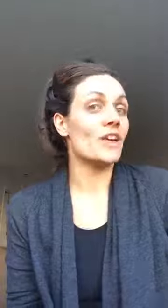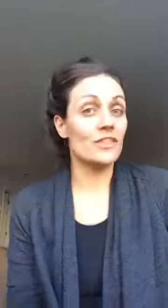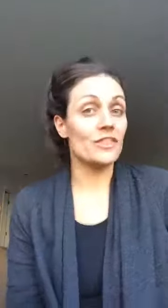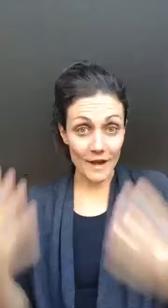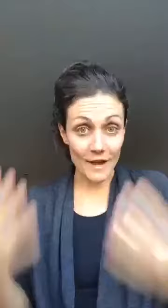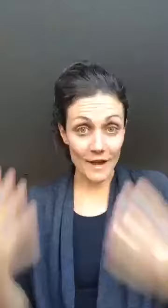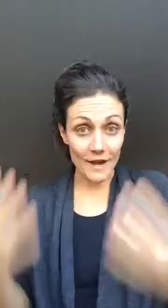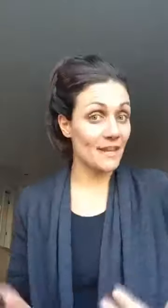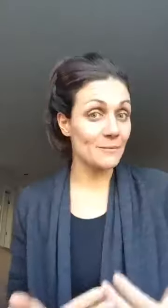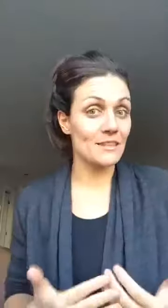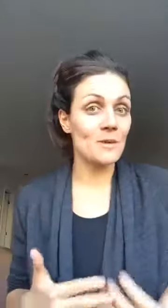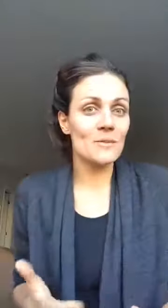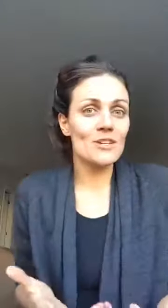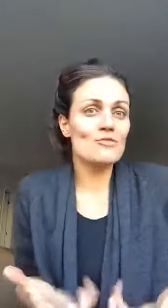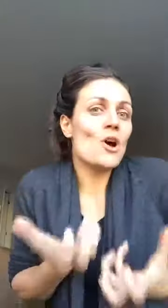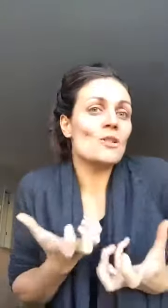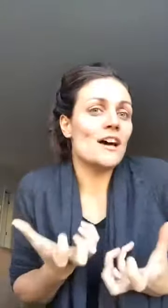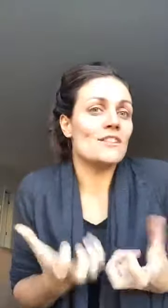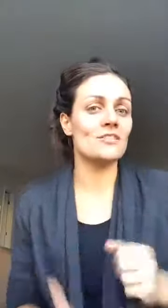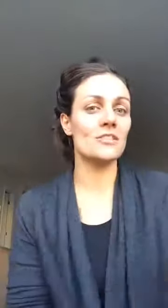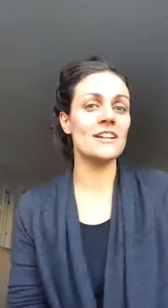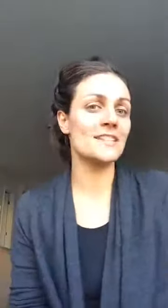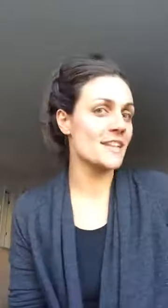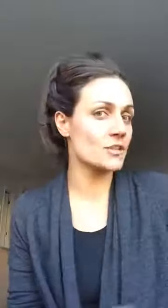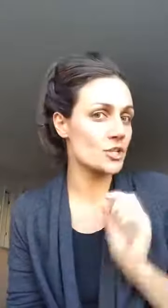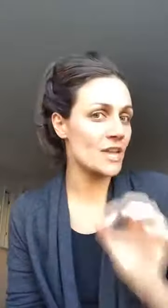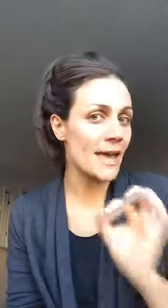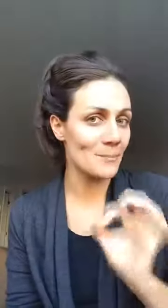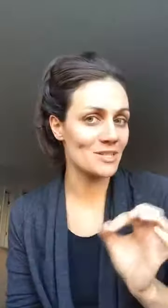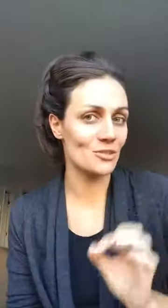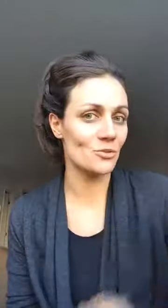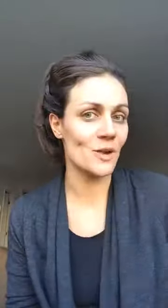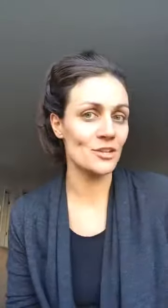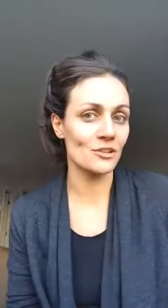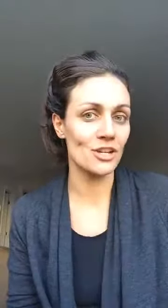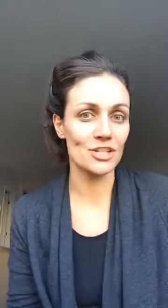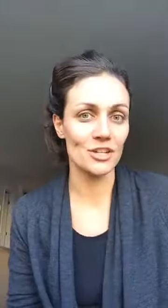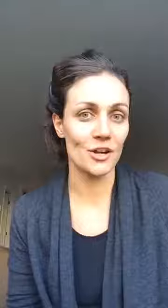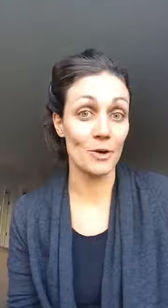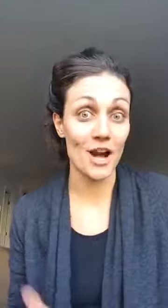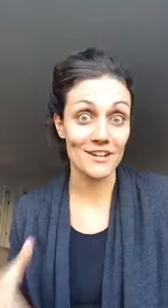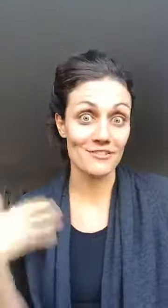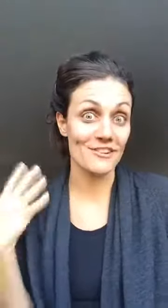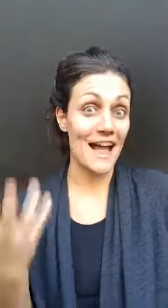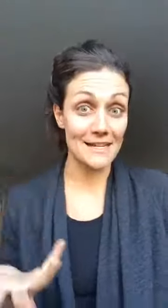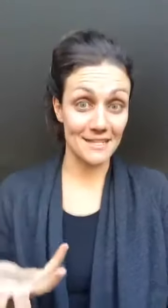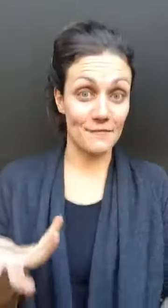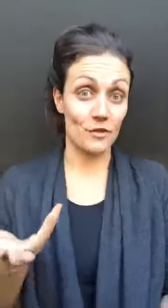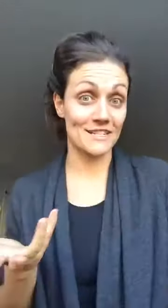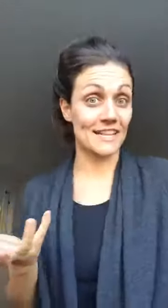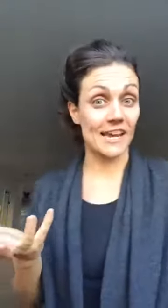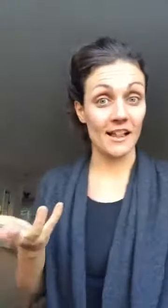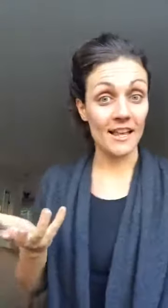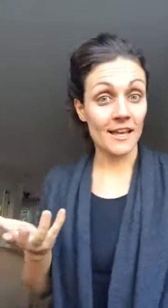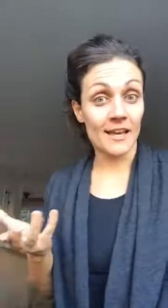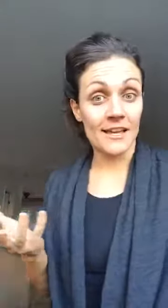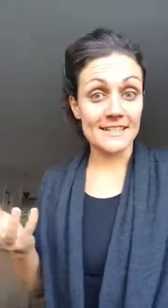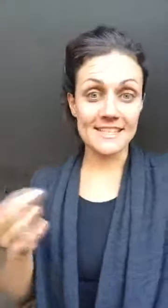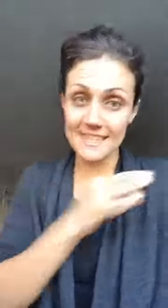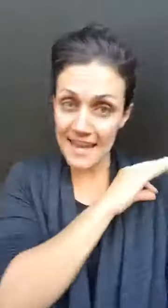your friends and family the people that you know love you so here's another tip to when you're launching a product or you're asking for a sale stay